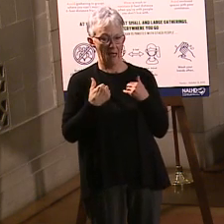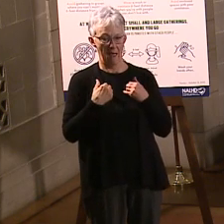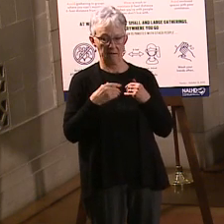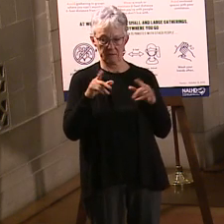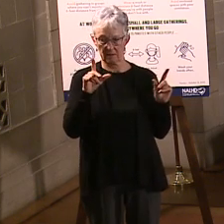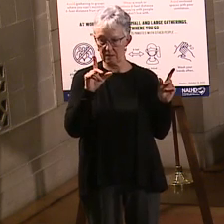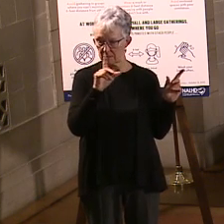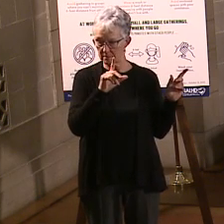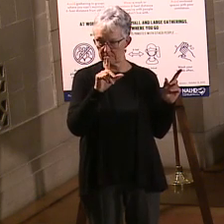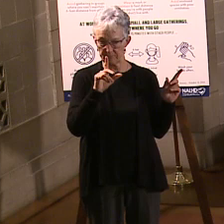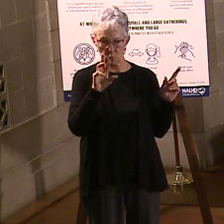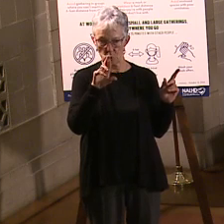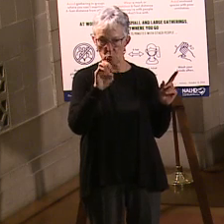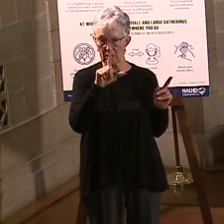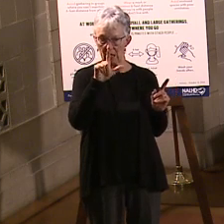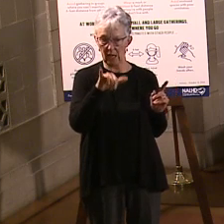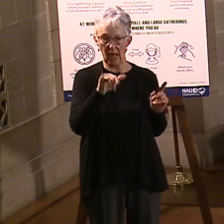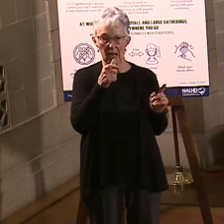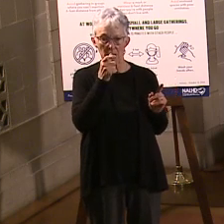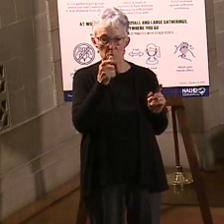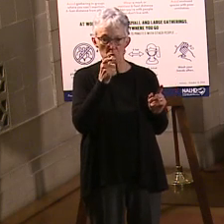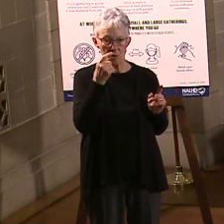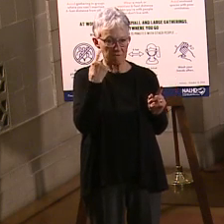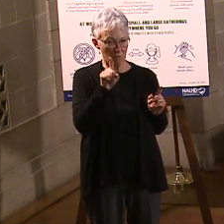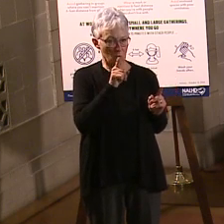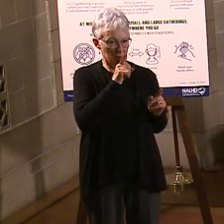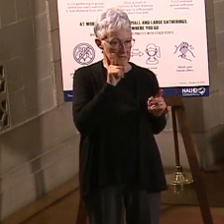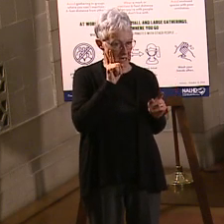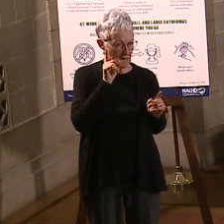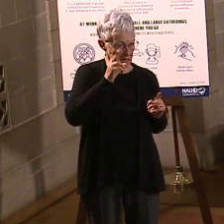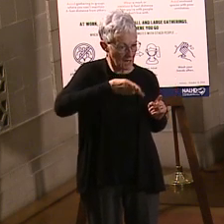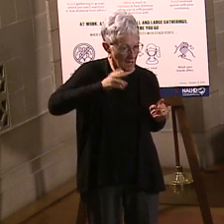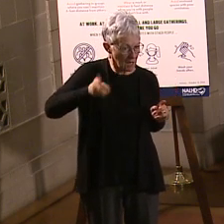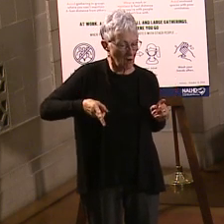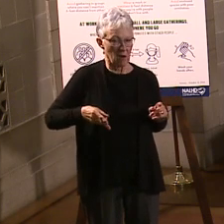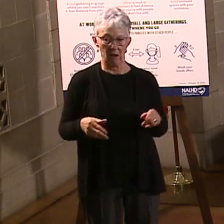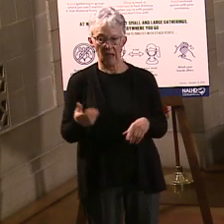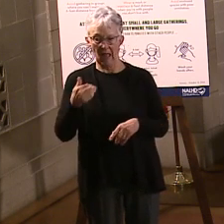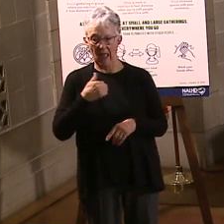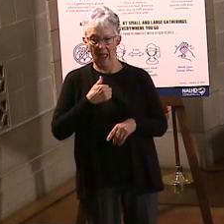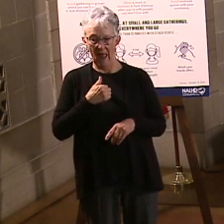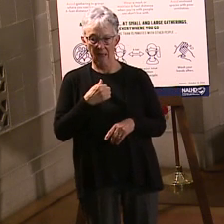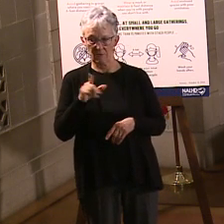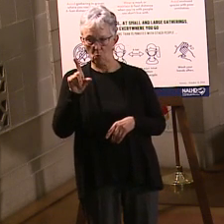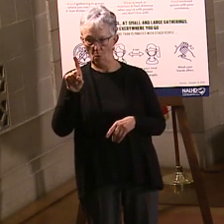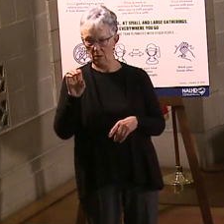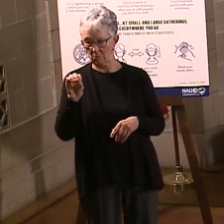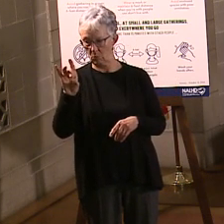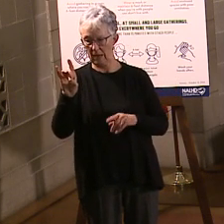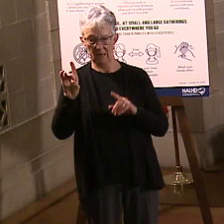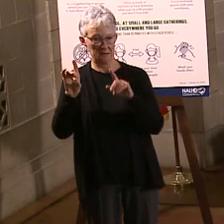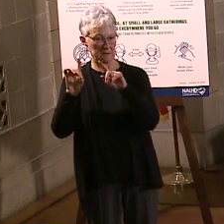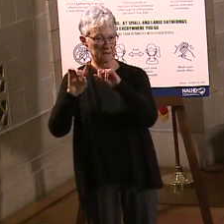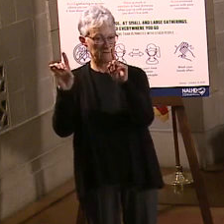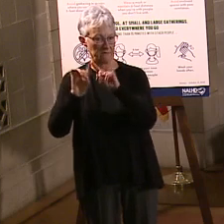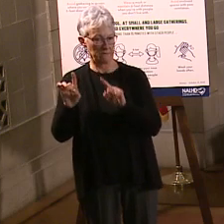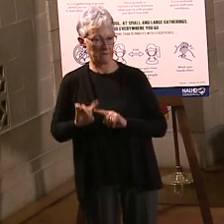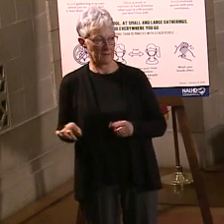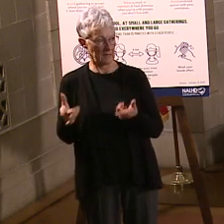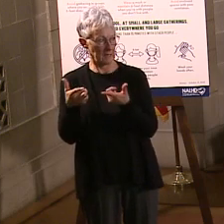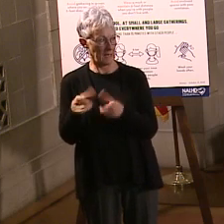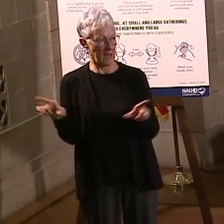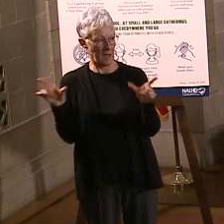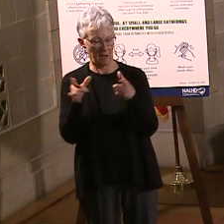hearing. They have a language line access with 108 languages. And they also have Spanish